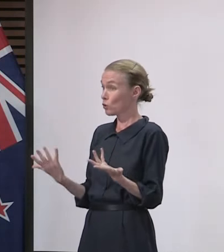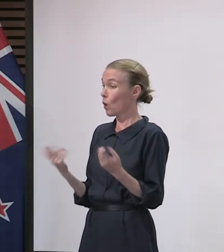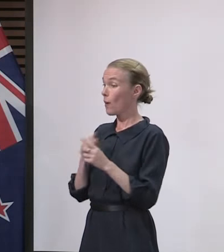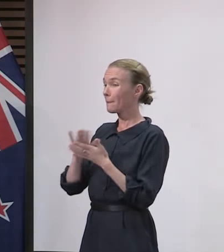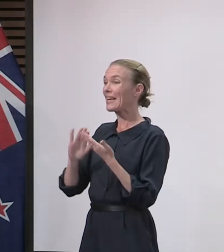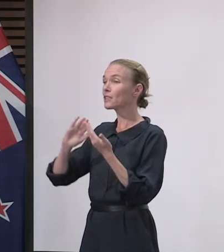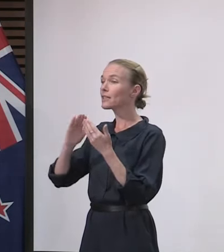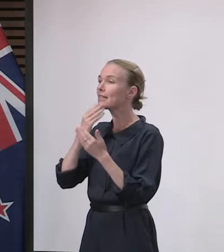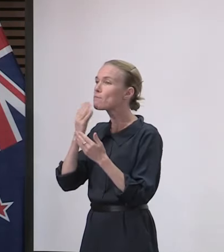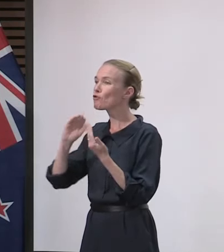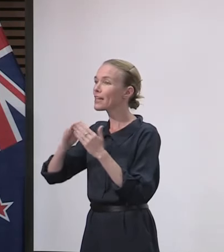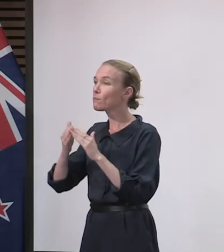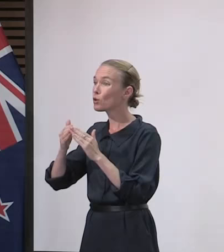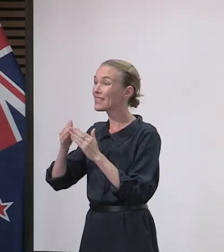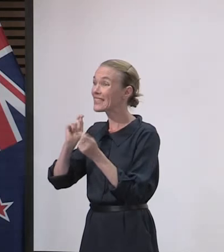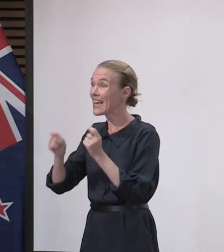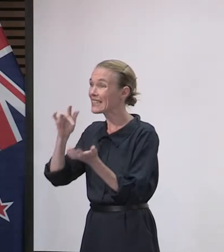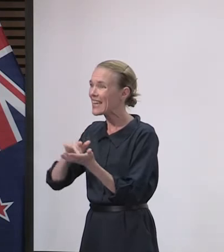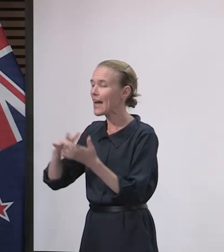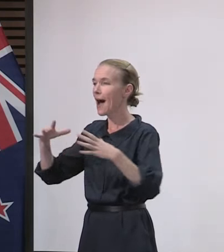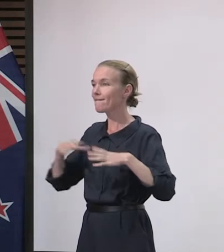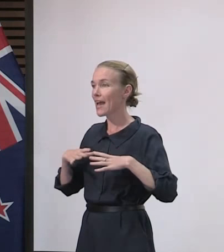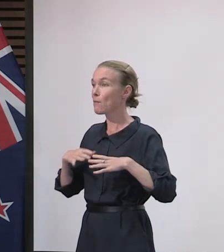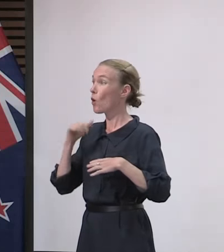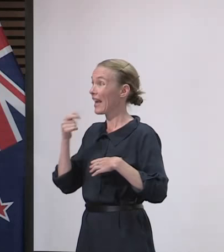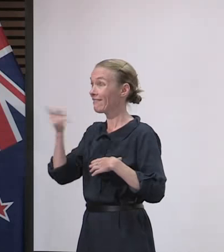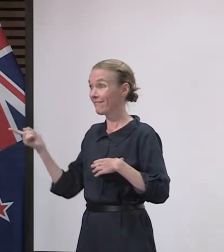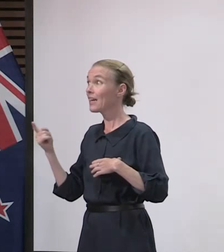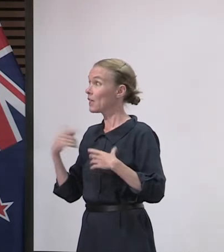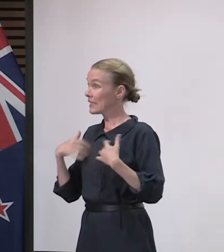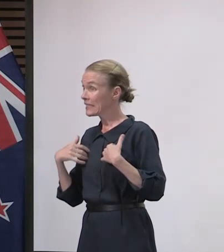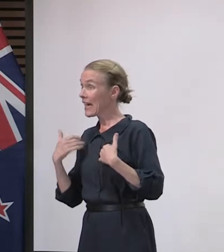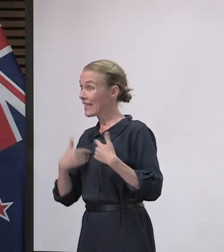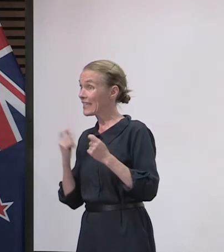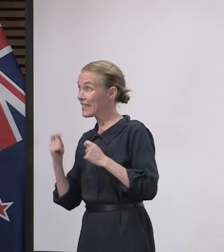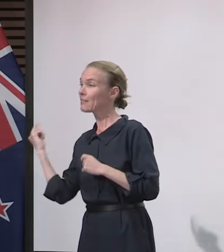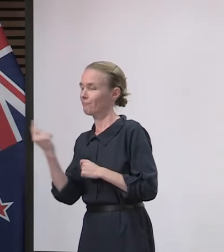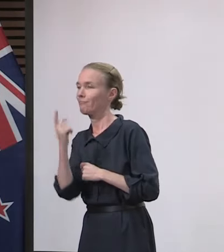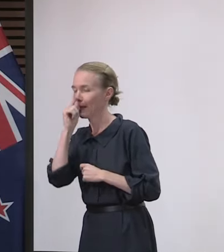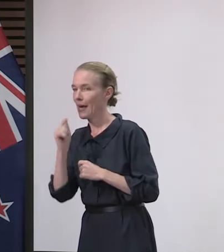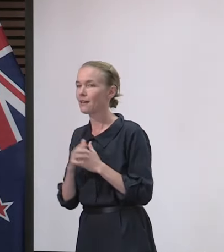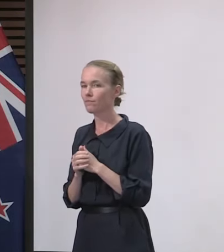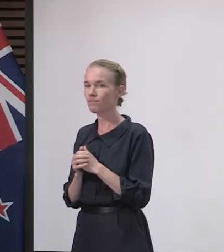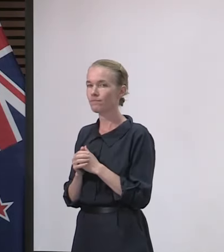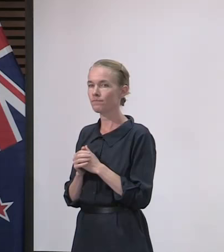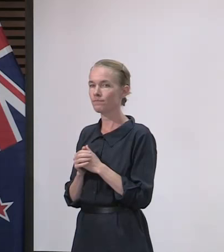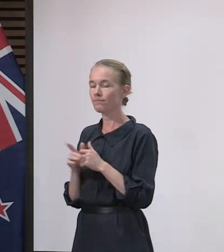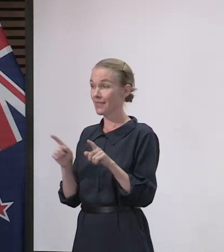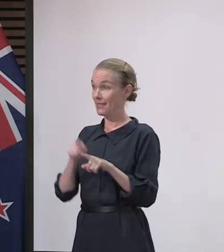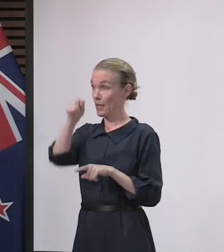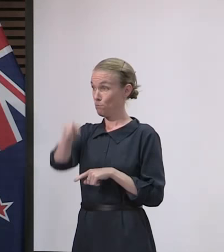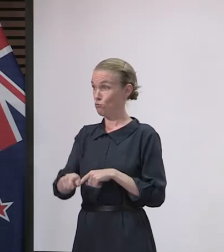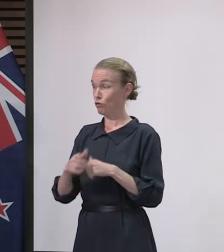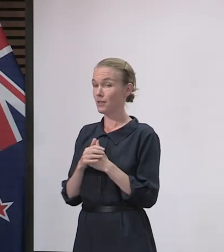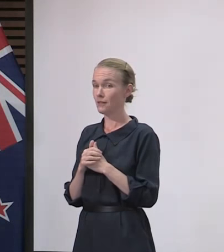flu vaccines, how many are you holding back for those more vulnerable populations? And why are you